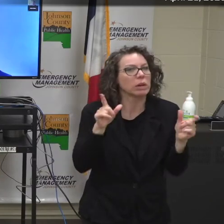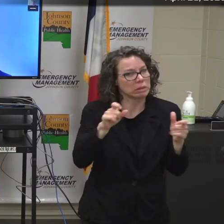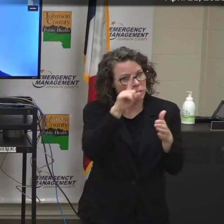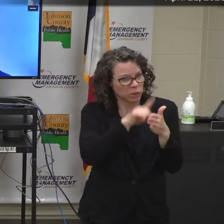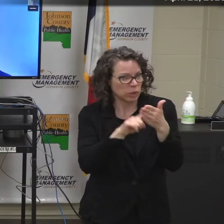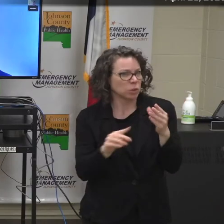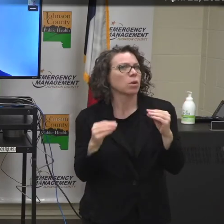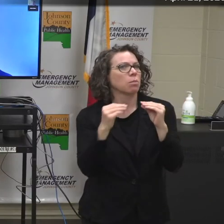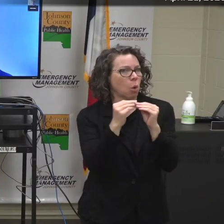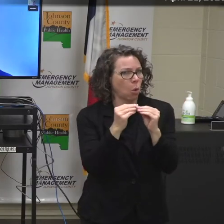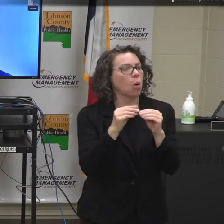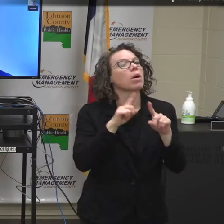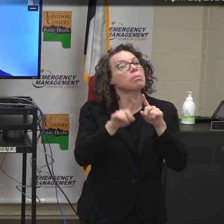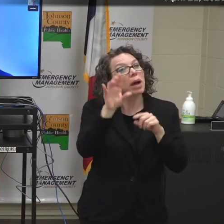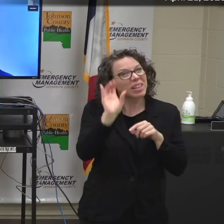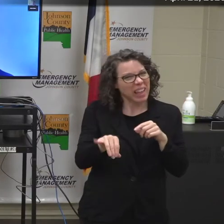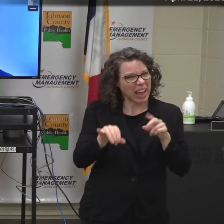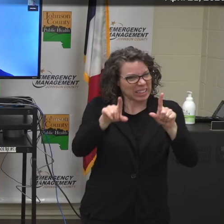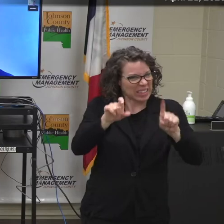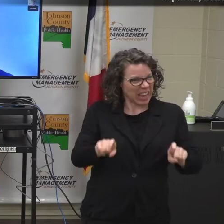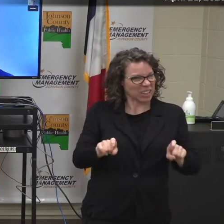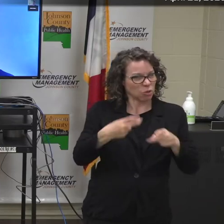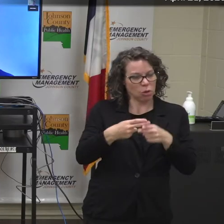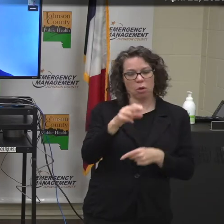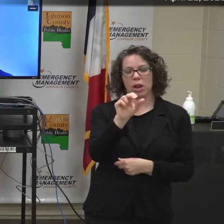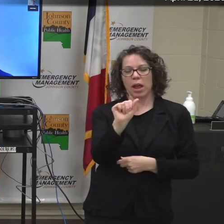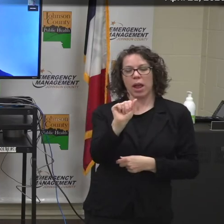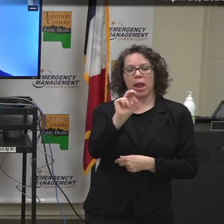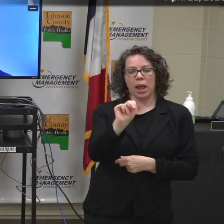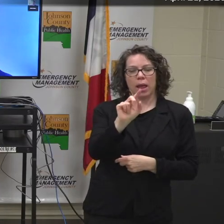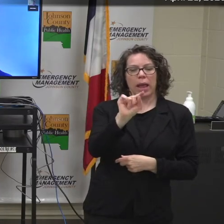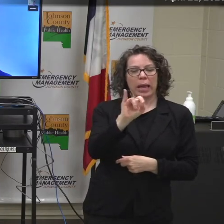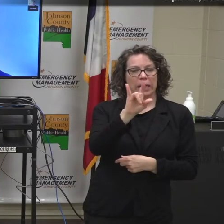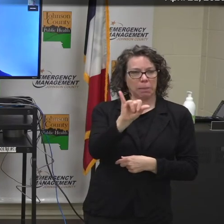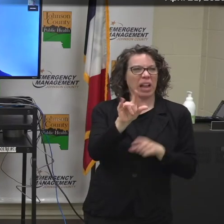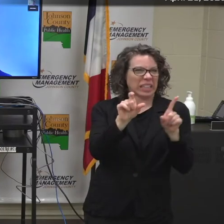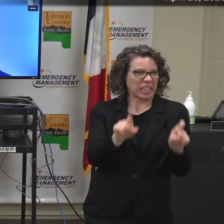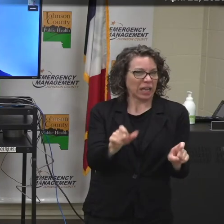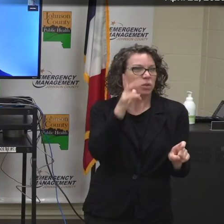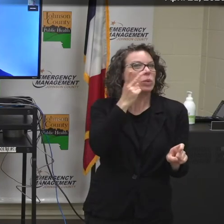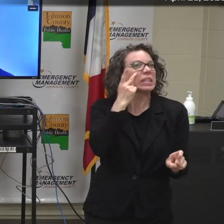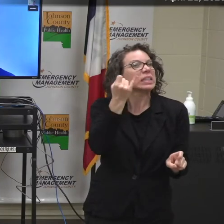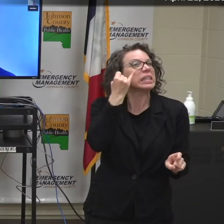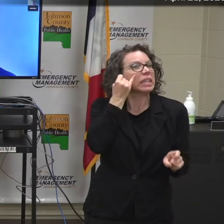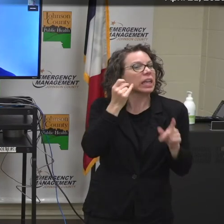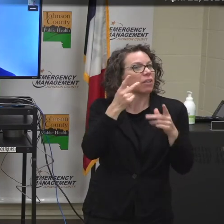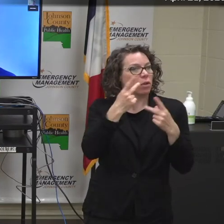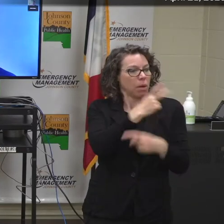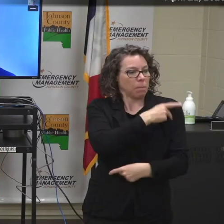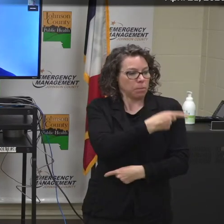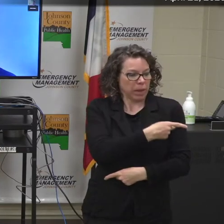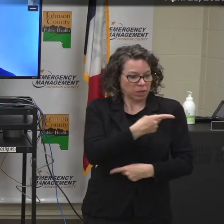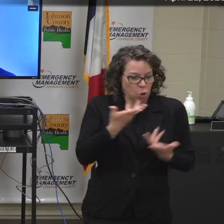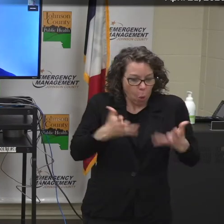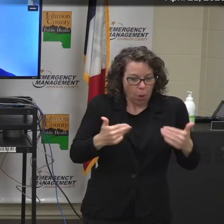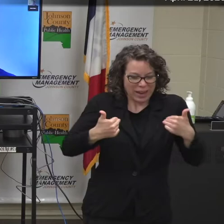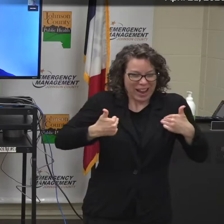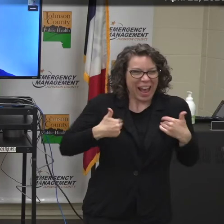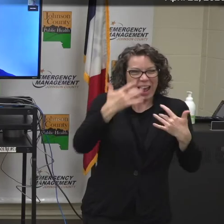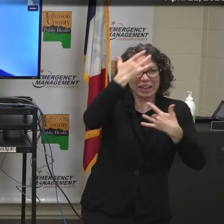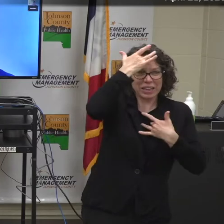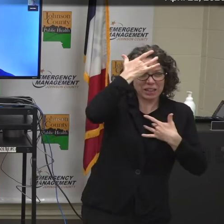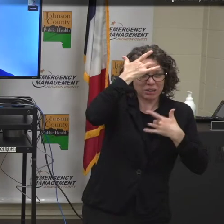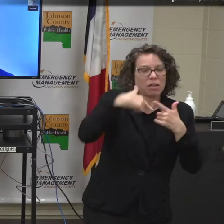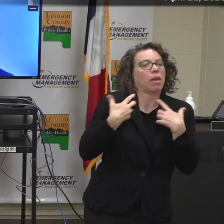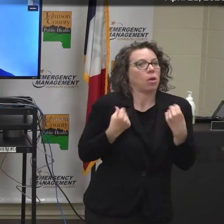the serologic test would would tell us whether those antibodies exist in that patient. We are in the process